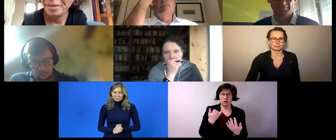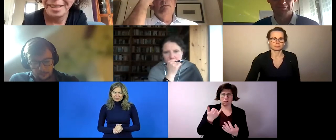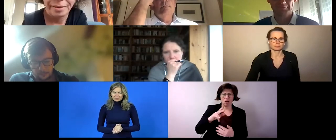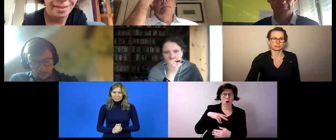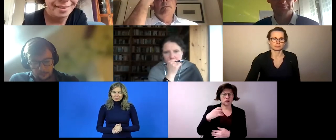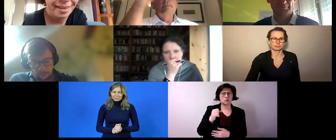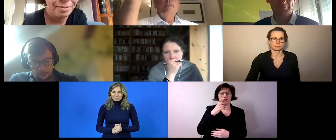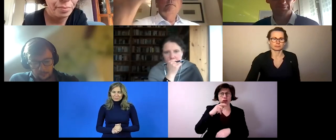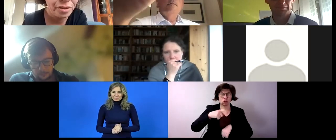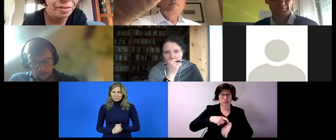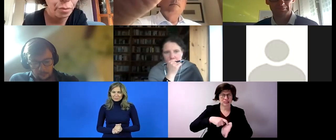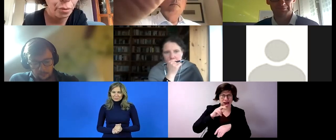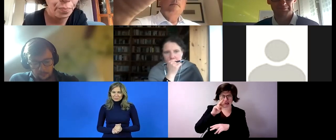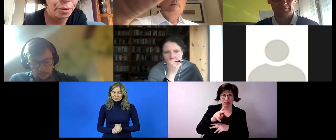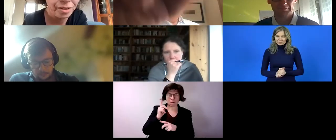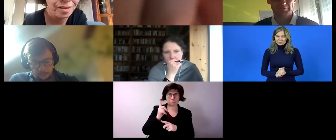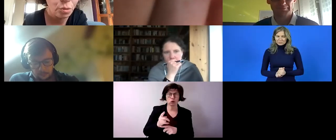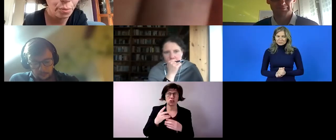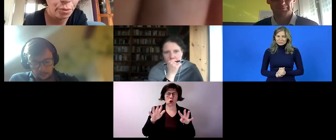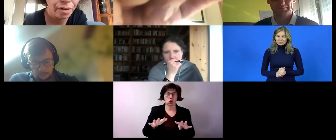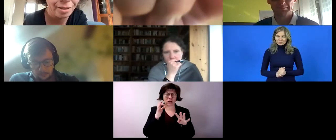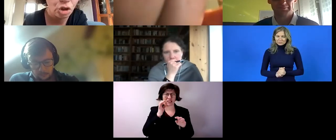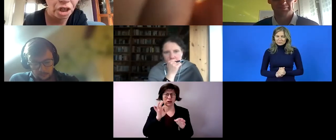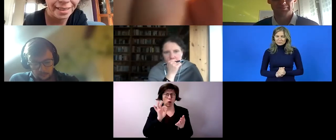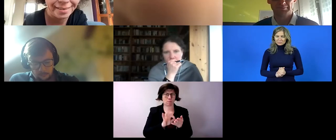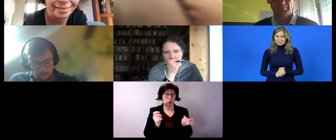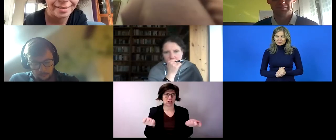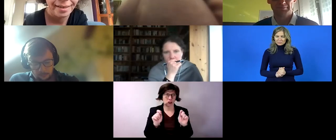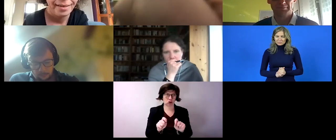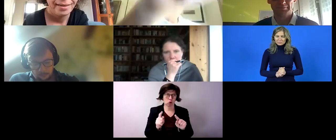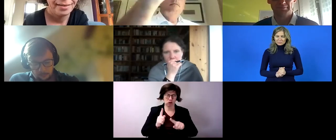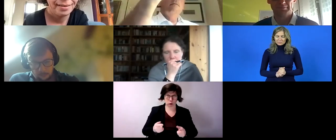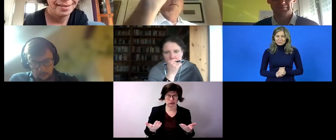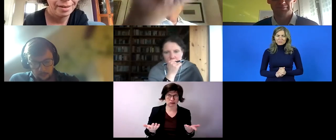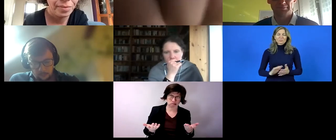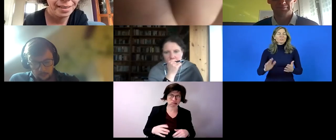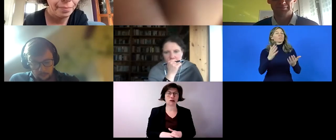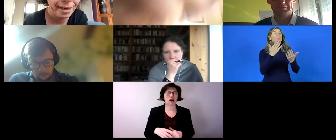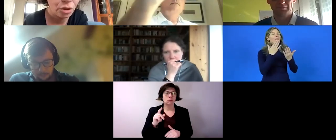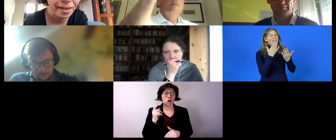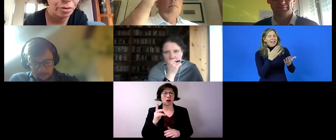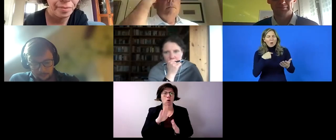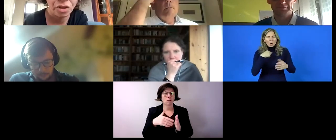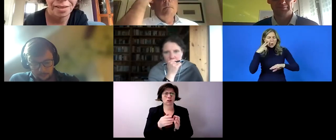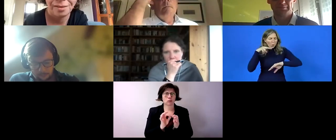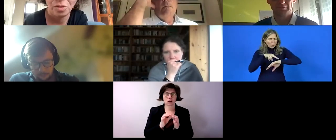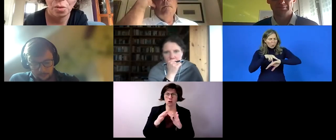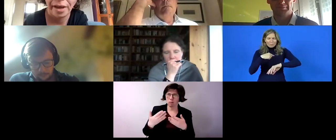much i have a look at my watch we have to